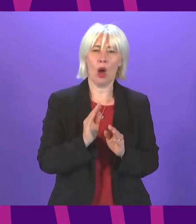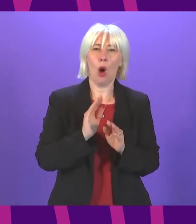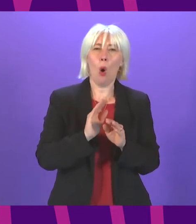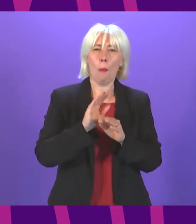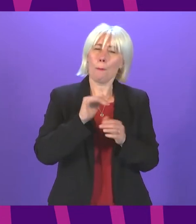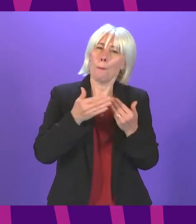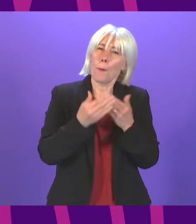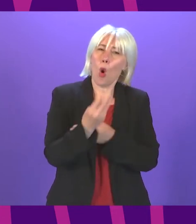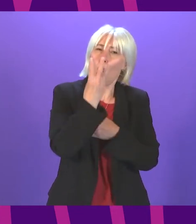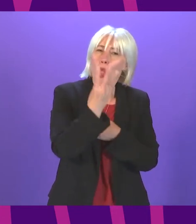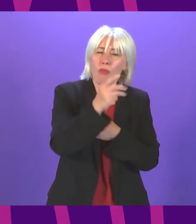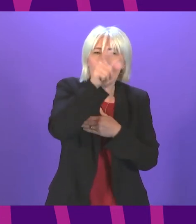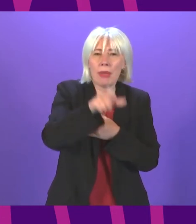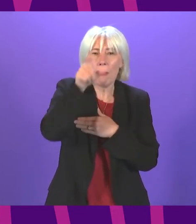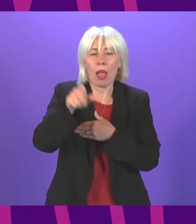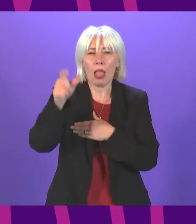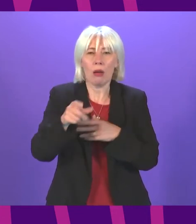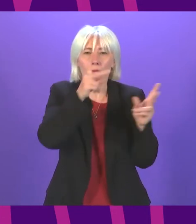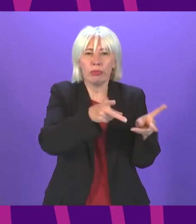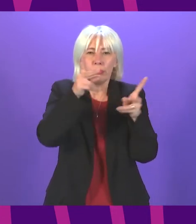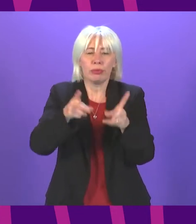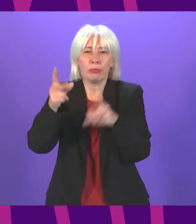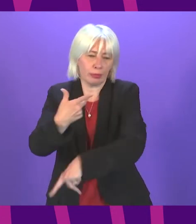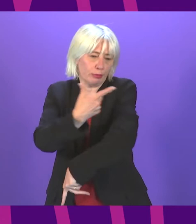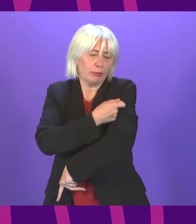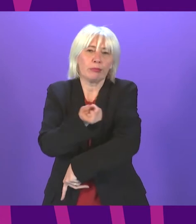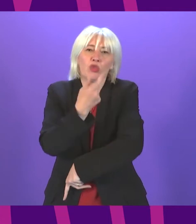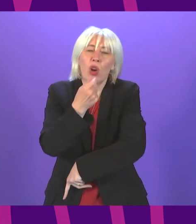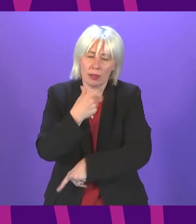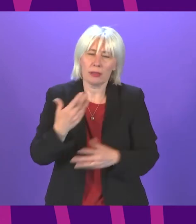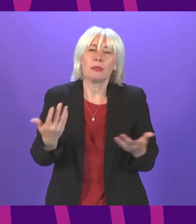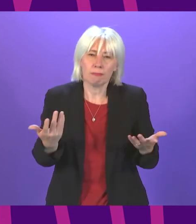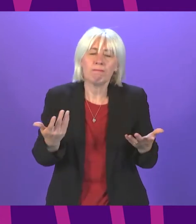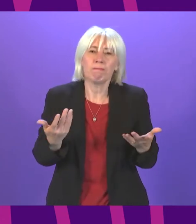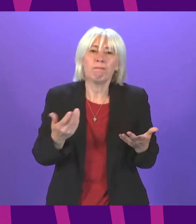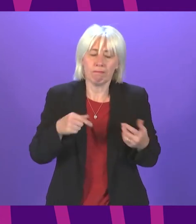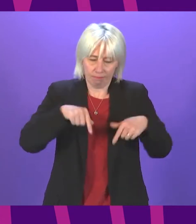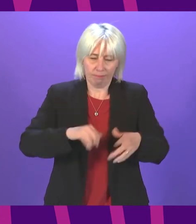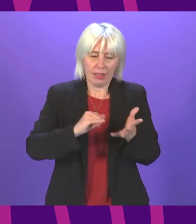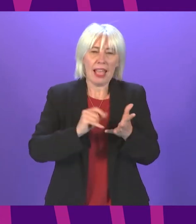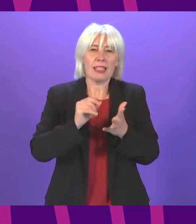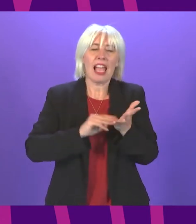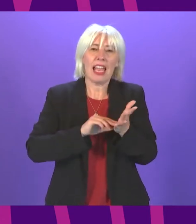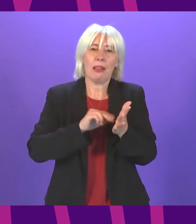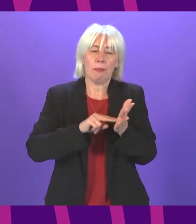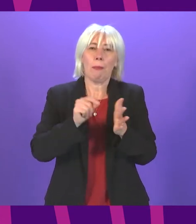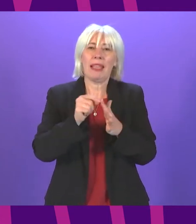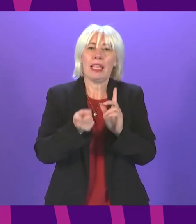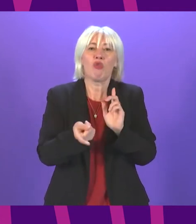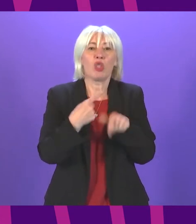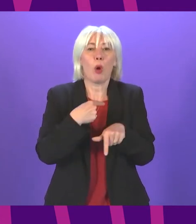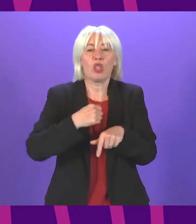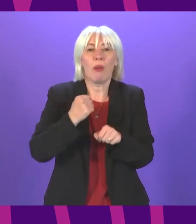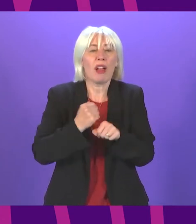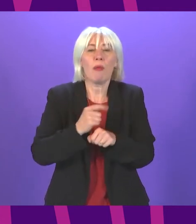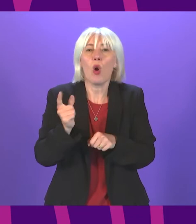people are dying from drug overdoses, from drug abuse. And the response from this SNP government that has seen that increase